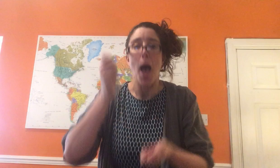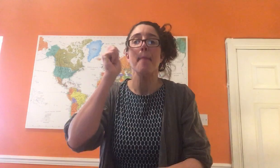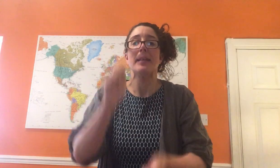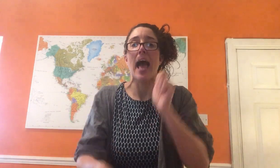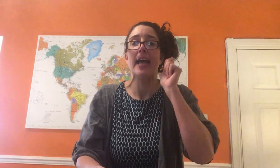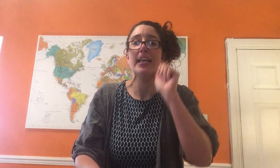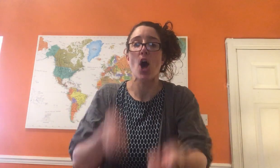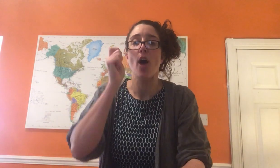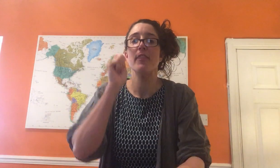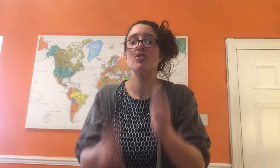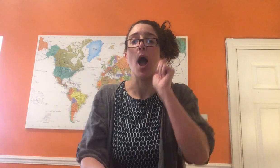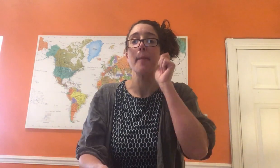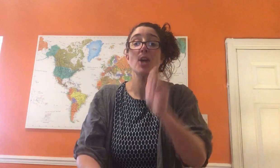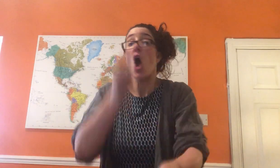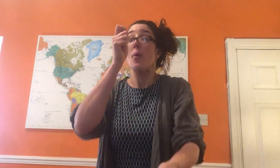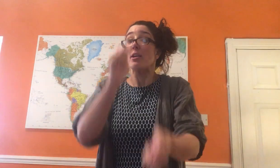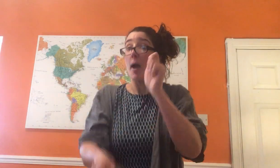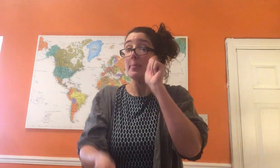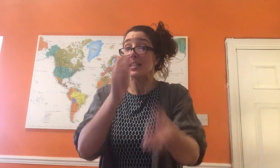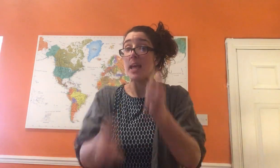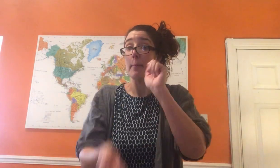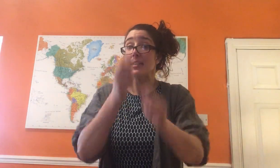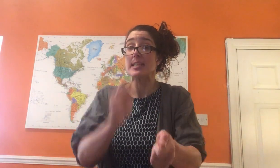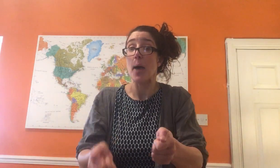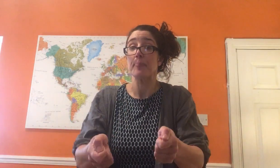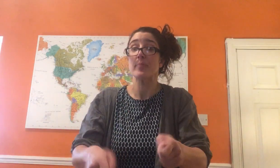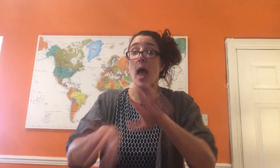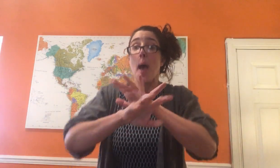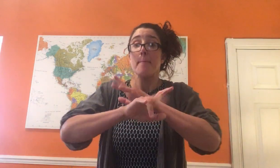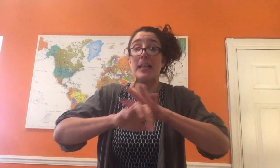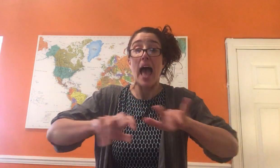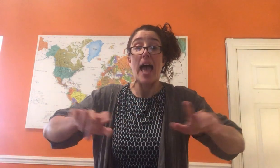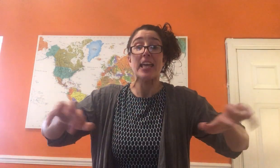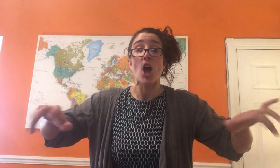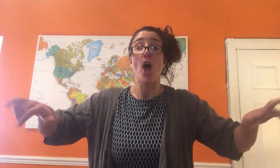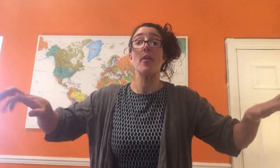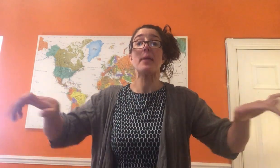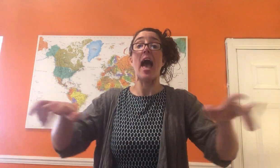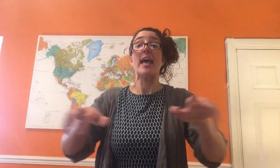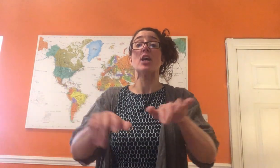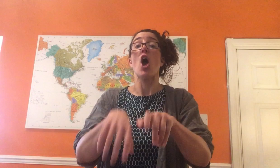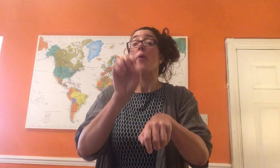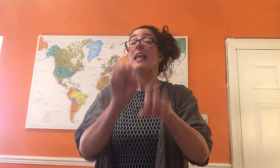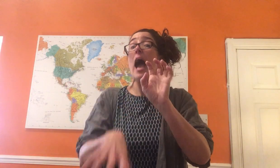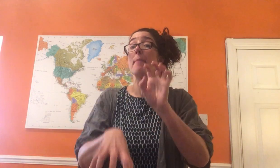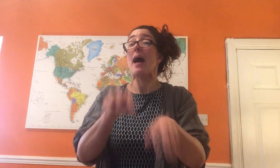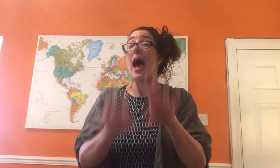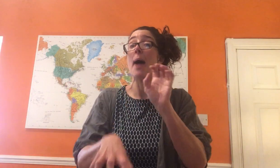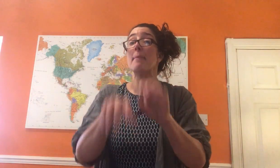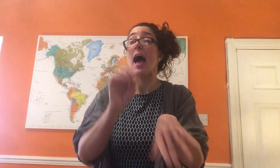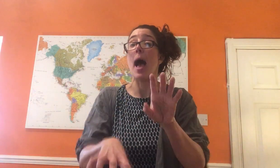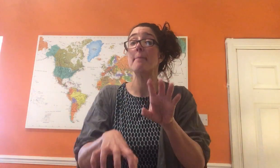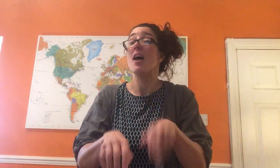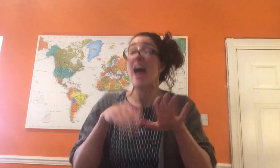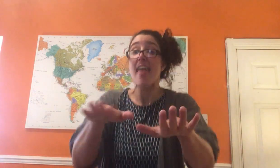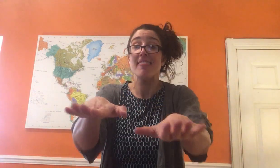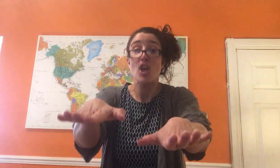They got a drum going hum-ma-hum-ma-hum-ma All woo! They got a piano going hum-ma-hum-ma-hum-ma around the